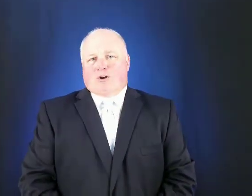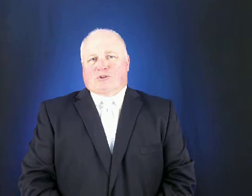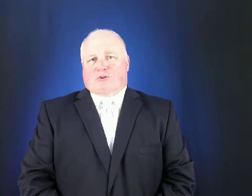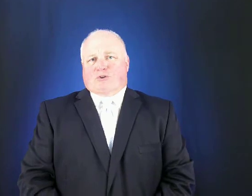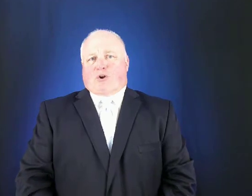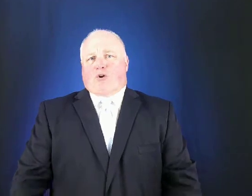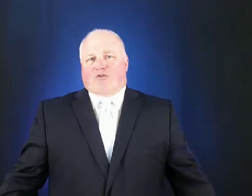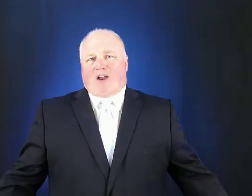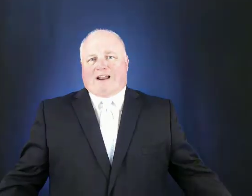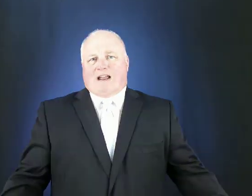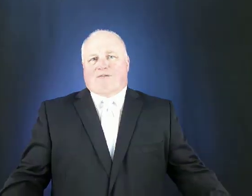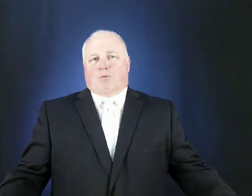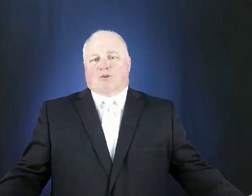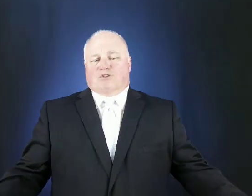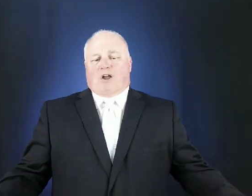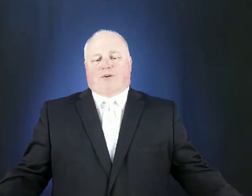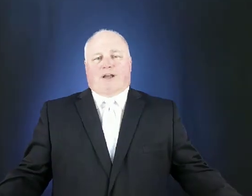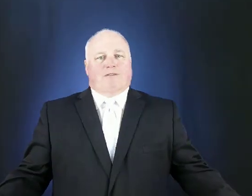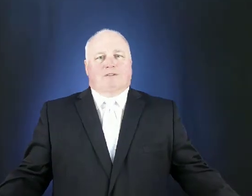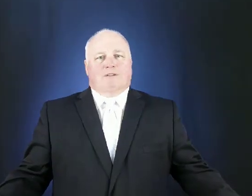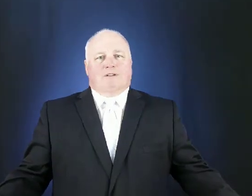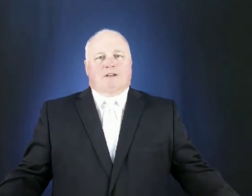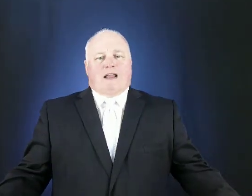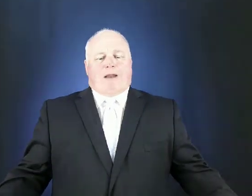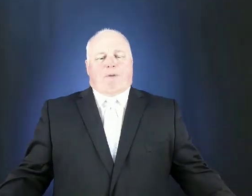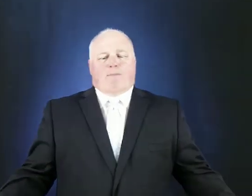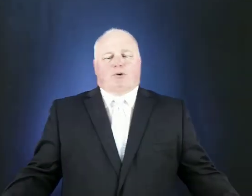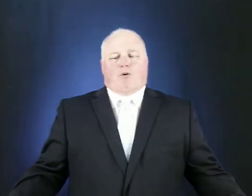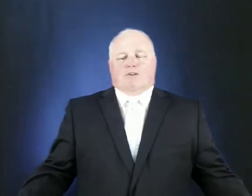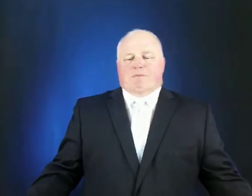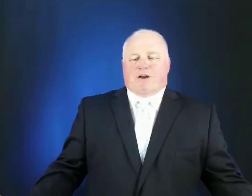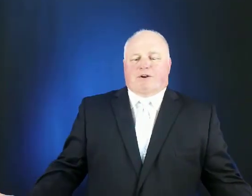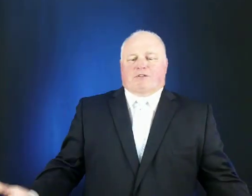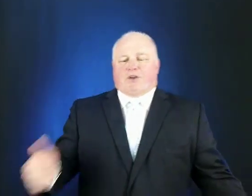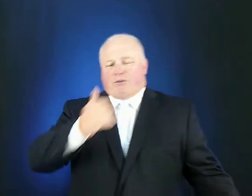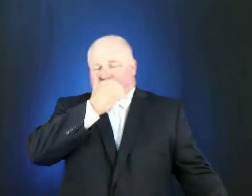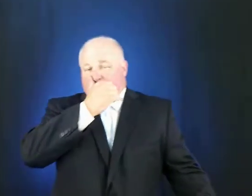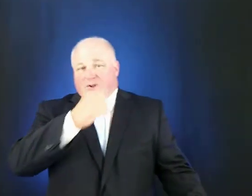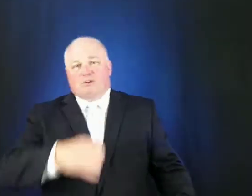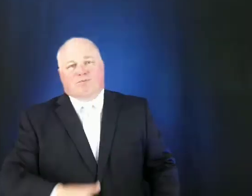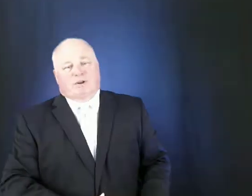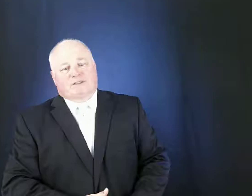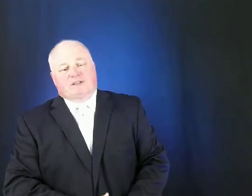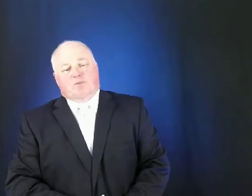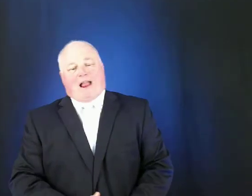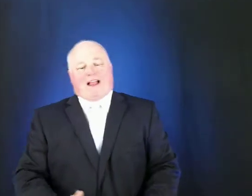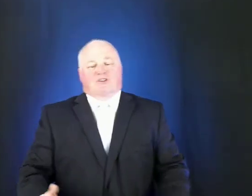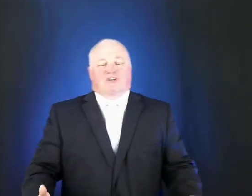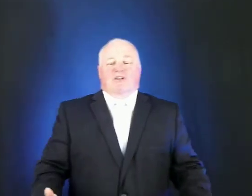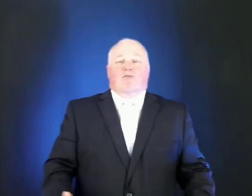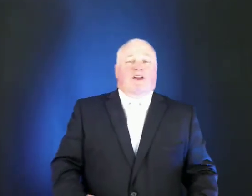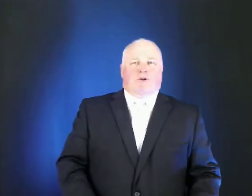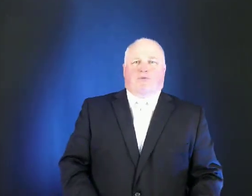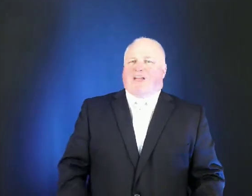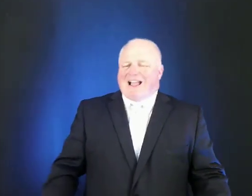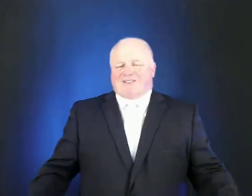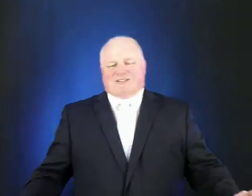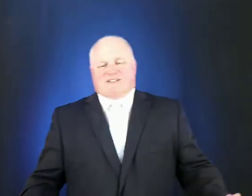or Star Trek ever was thought of and people across America thought the news bulletins were actually real thousands of